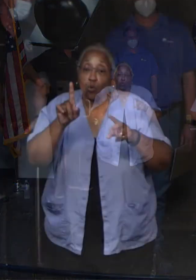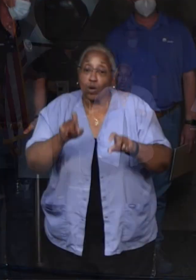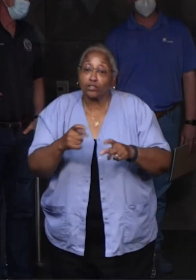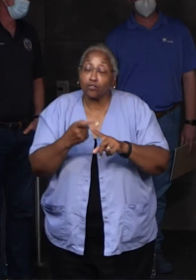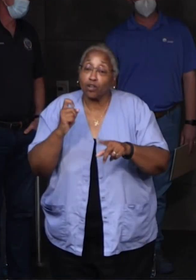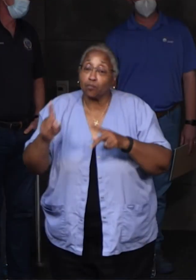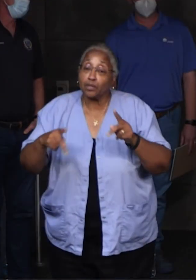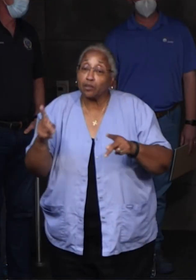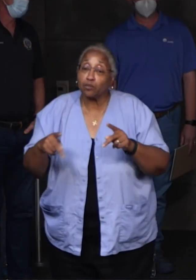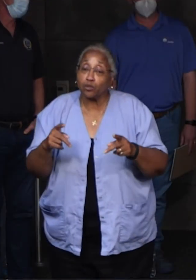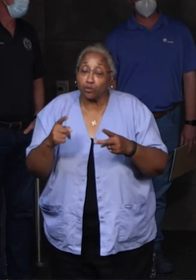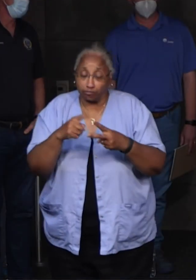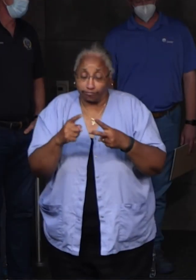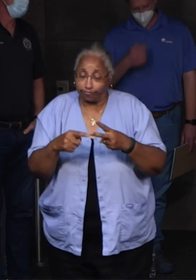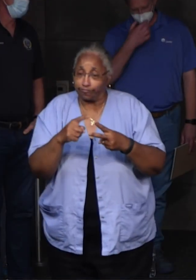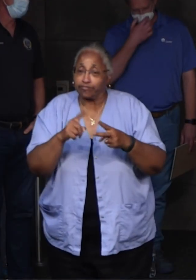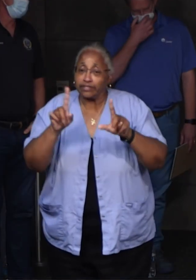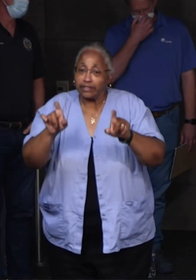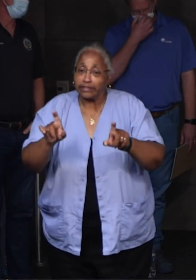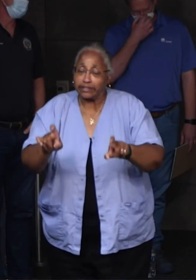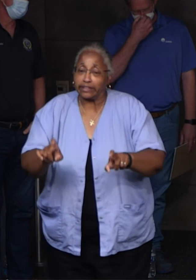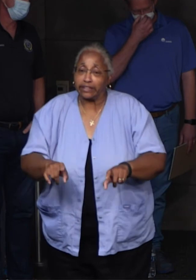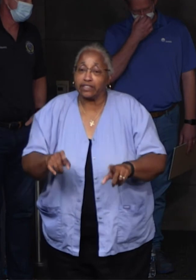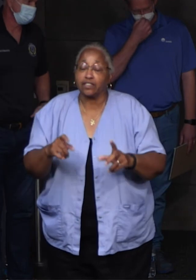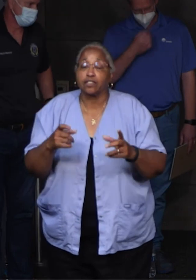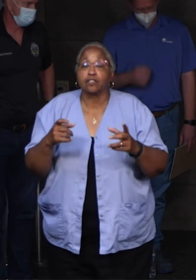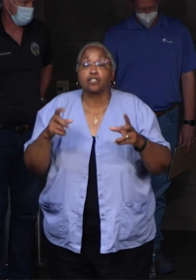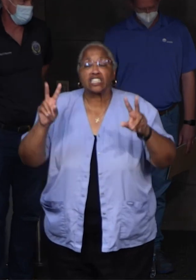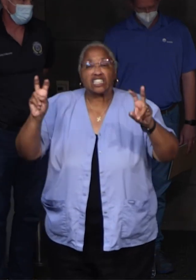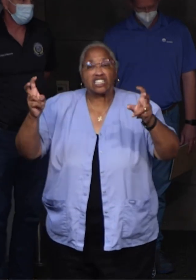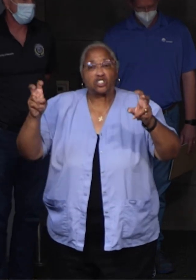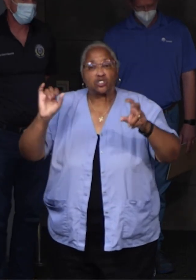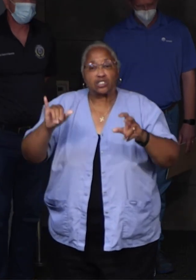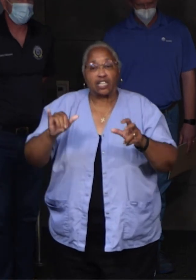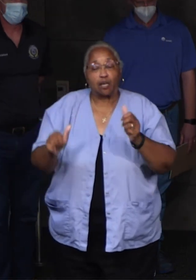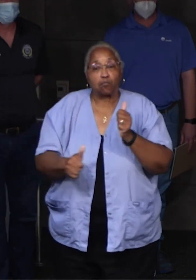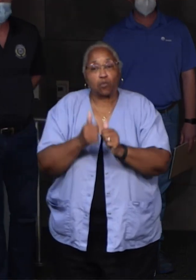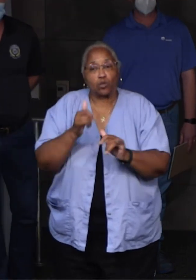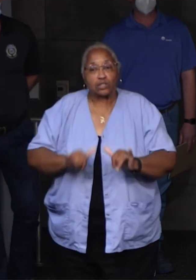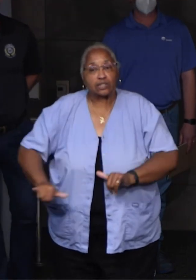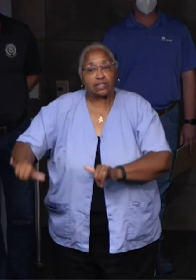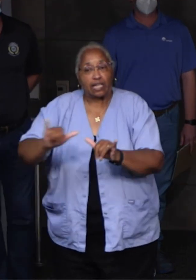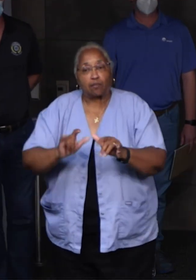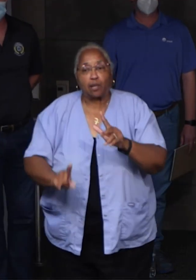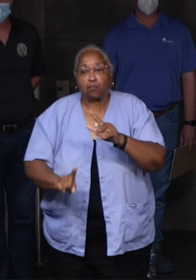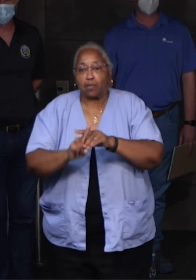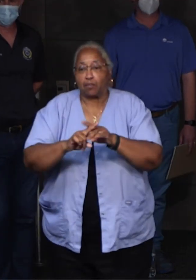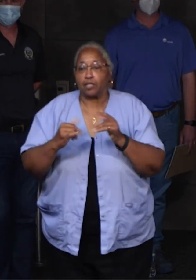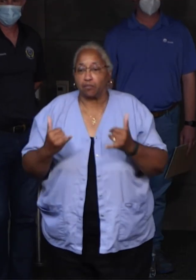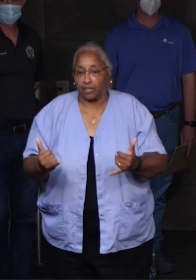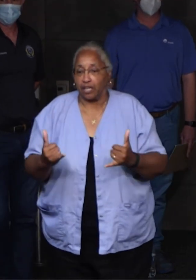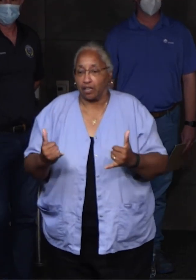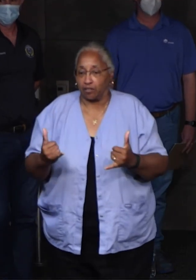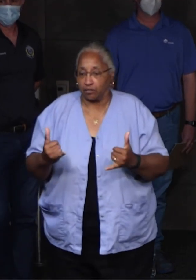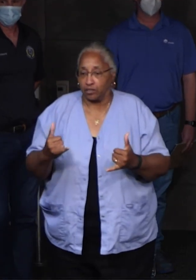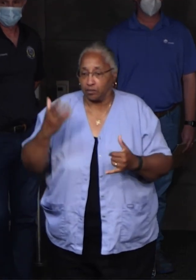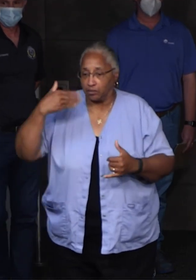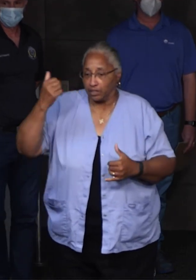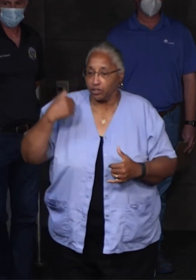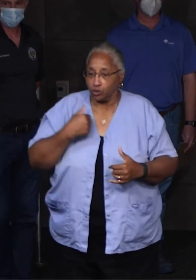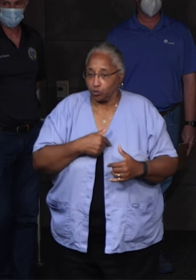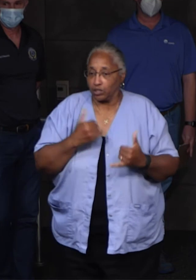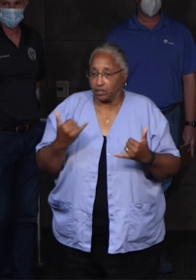and issues that seem to be most commonly coming up now. As we are at this phase